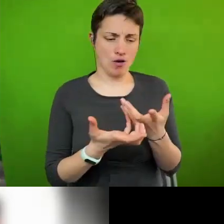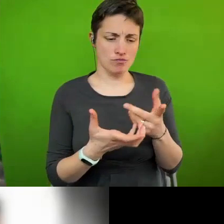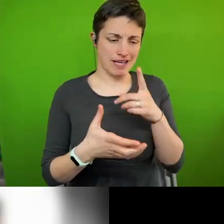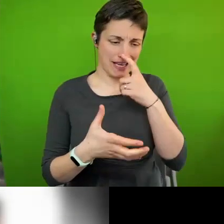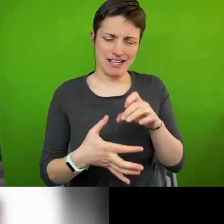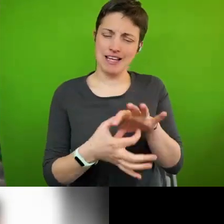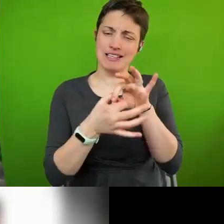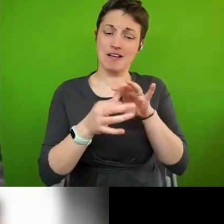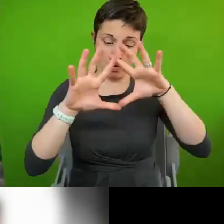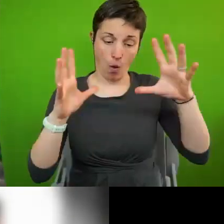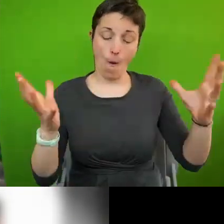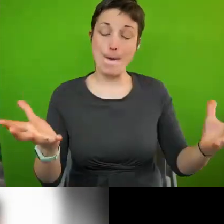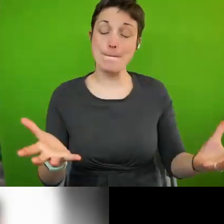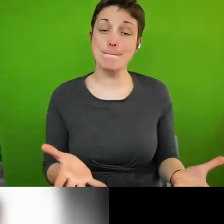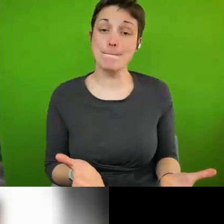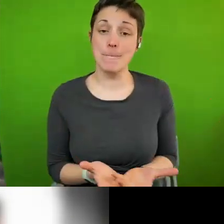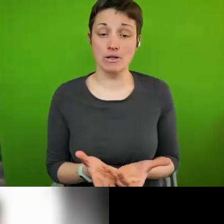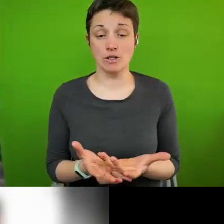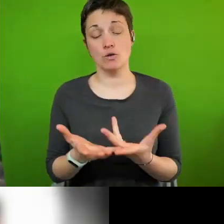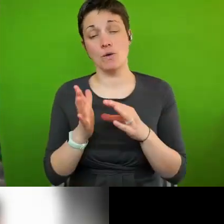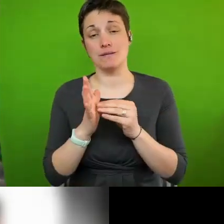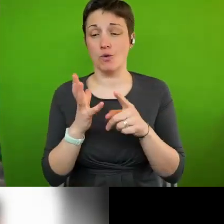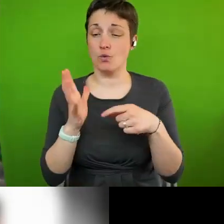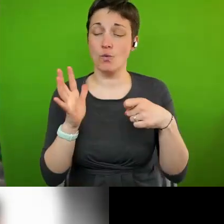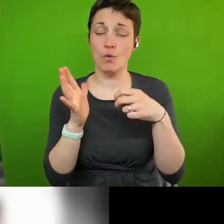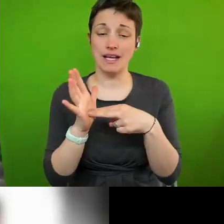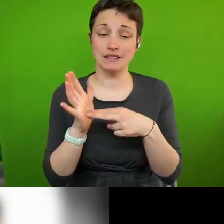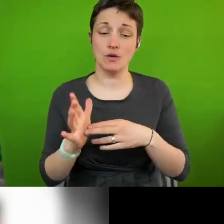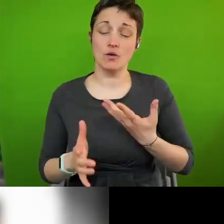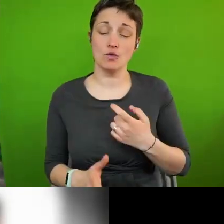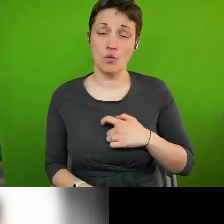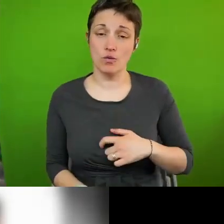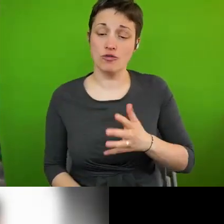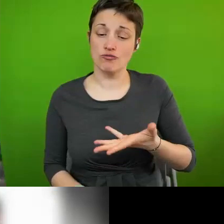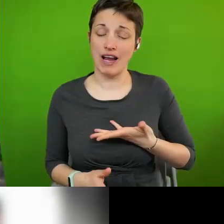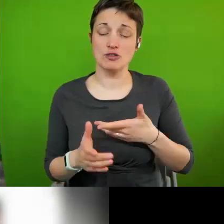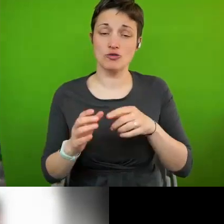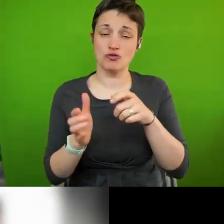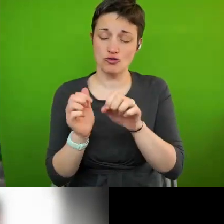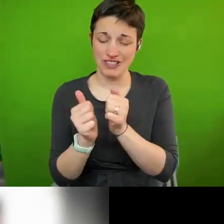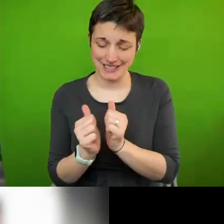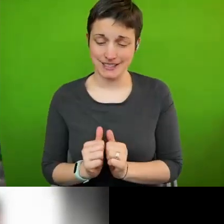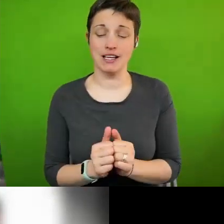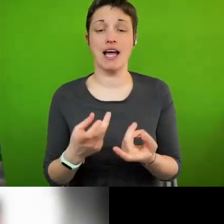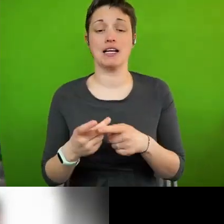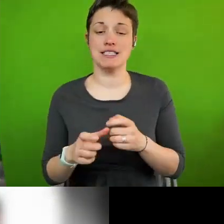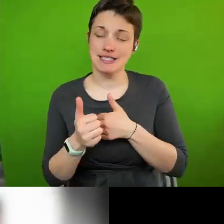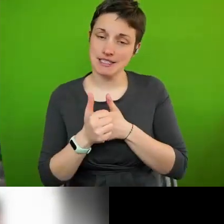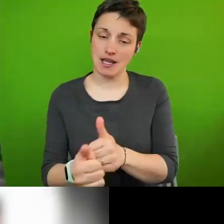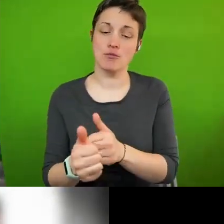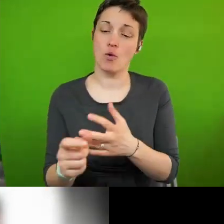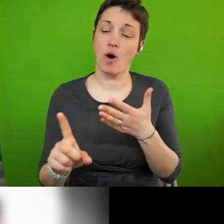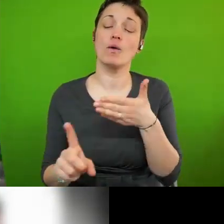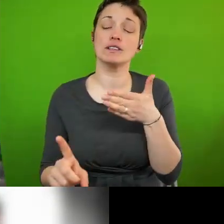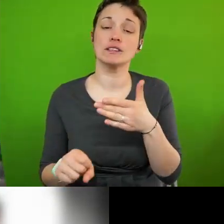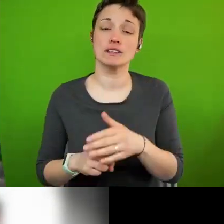frameworks, such as the UN Human Rights Treaties and Sustainable Development Goals. How to